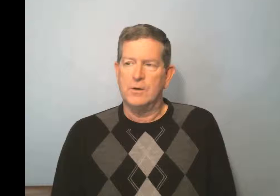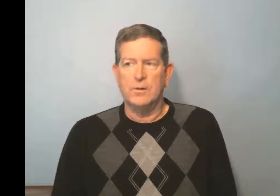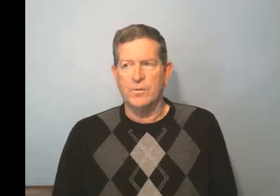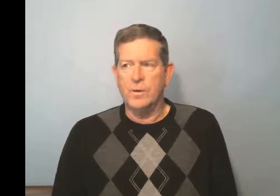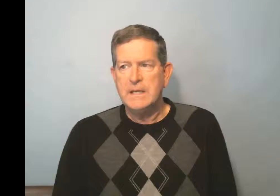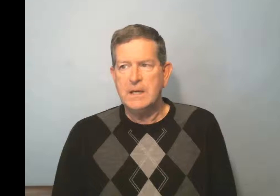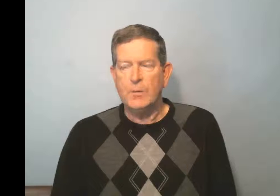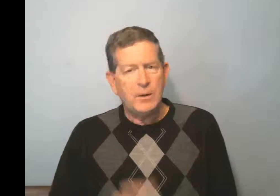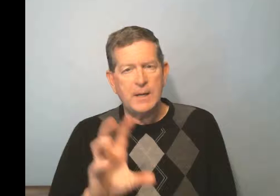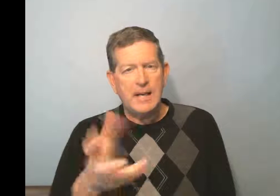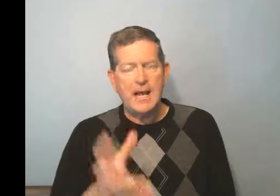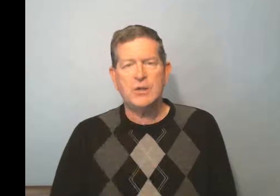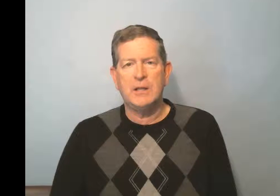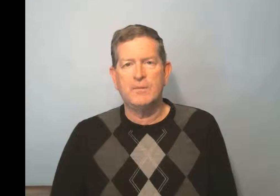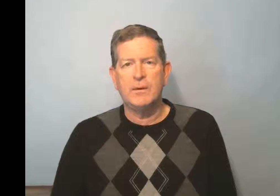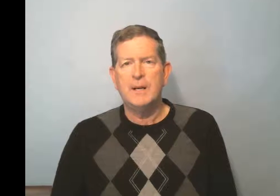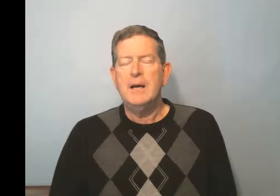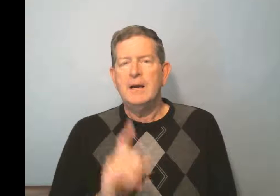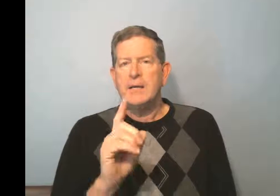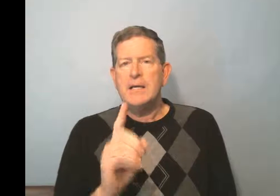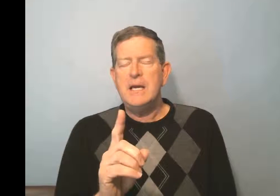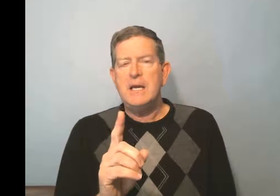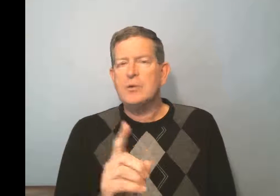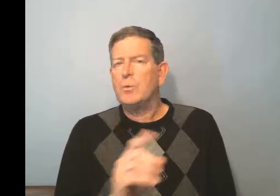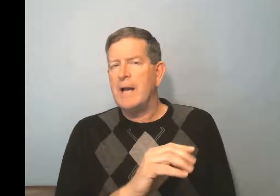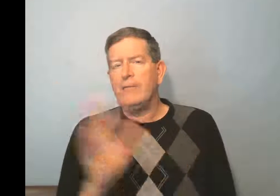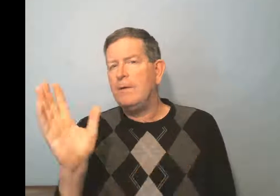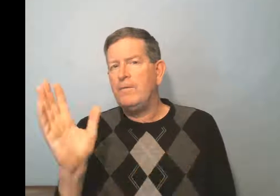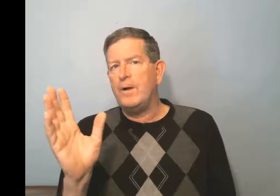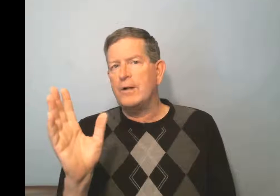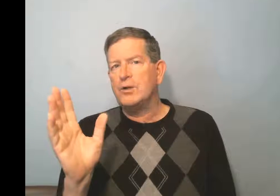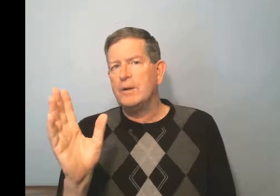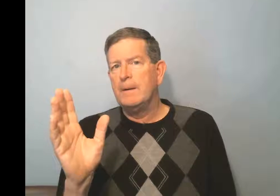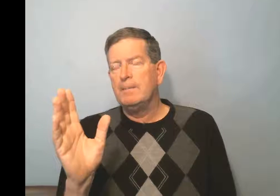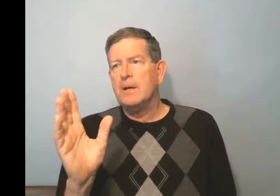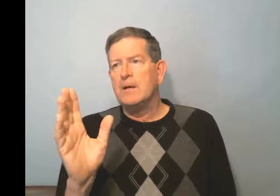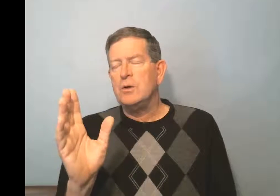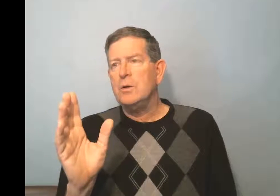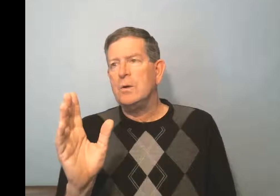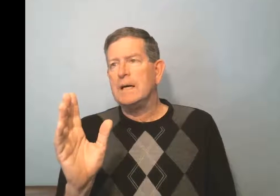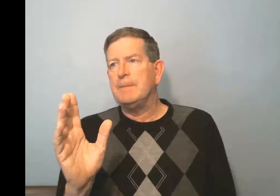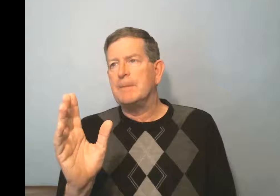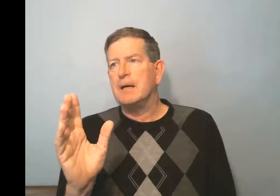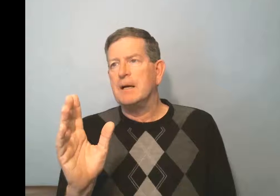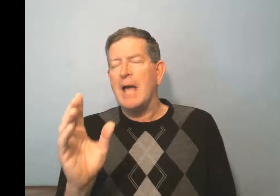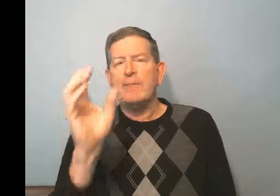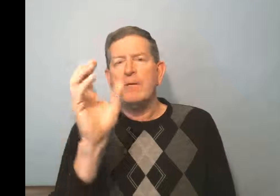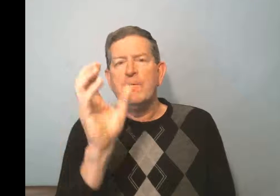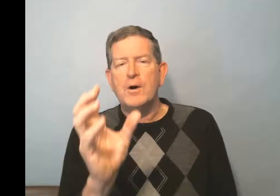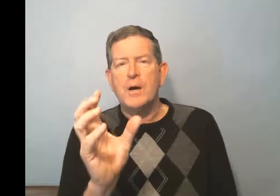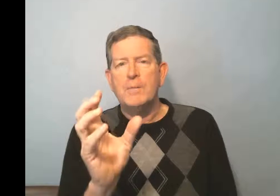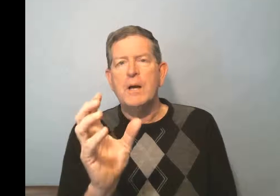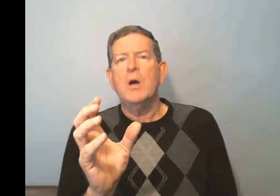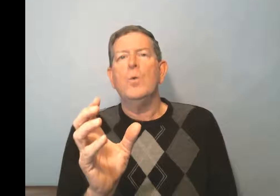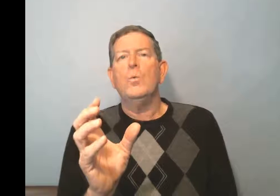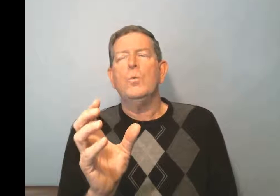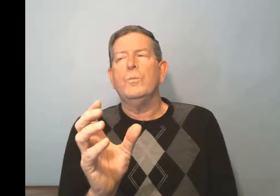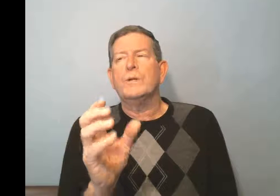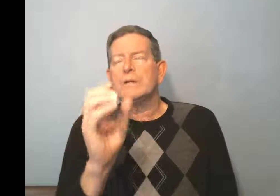or voyer? Why don't I conjugate the verb? The key is, whenever in French, you have a verb which is